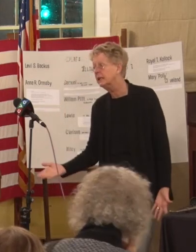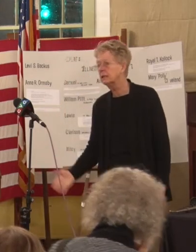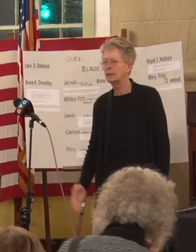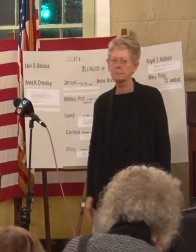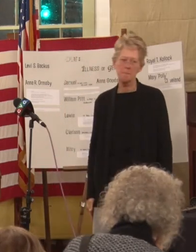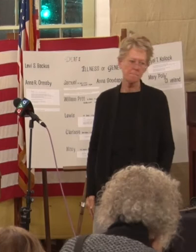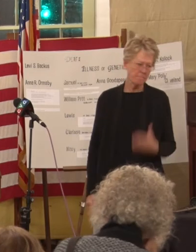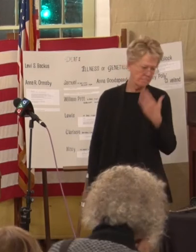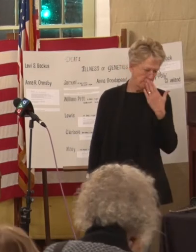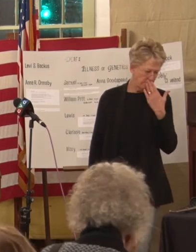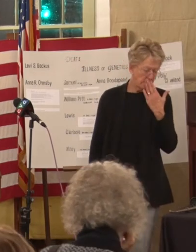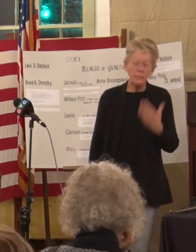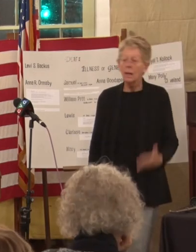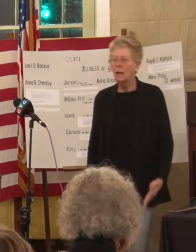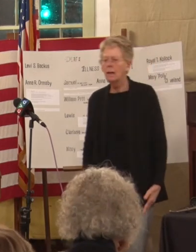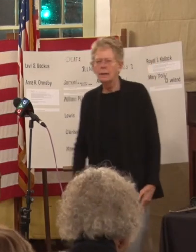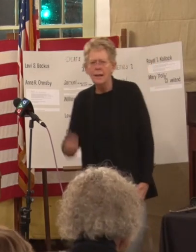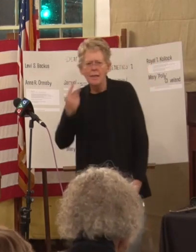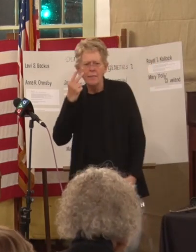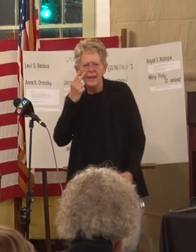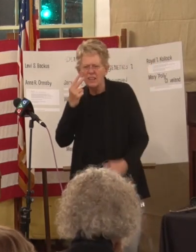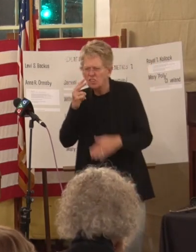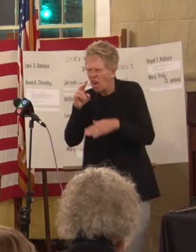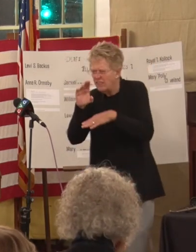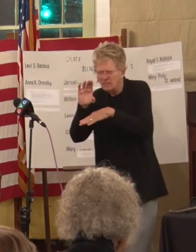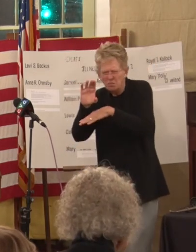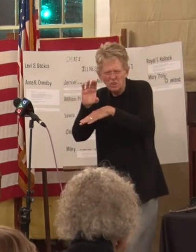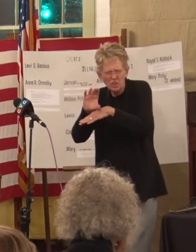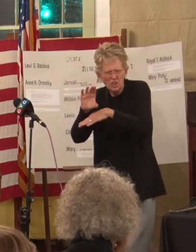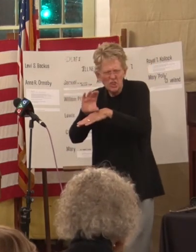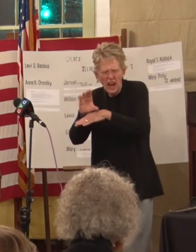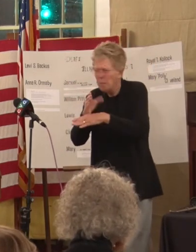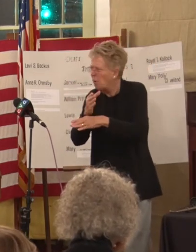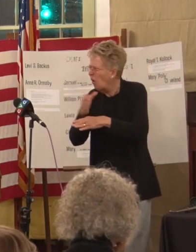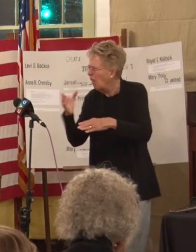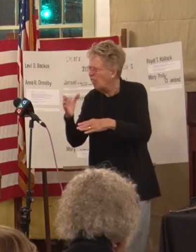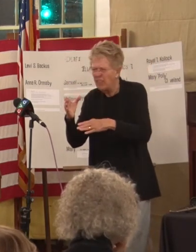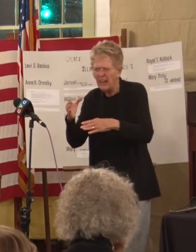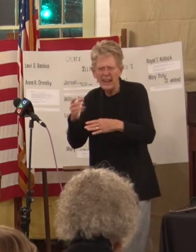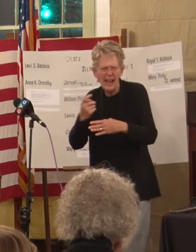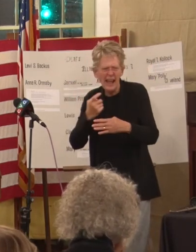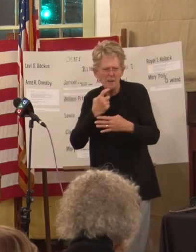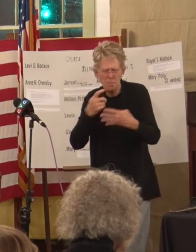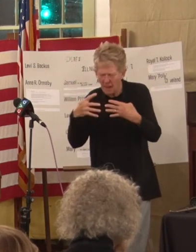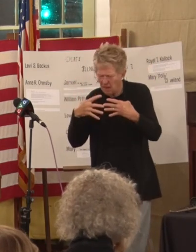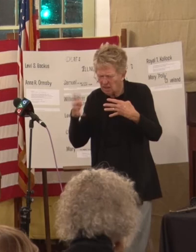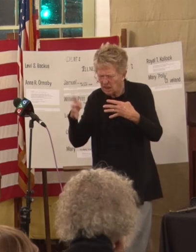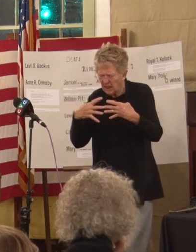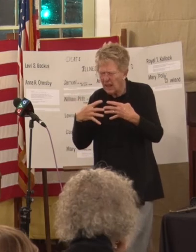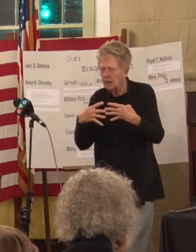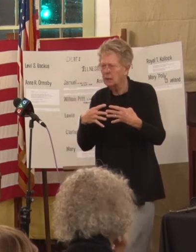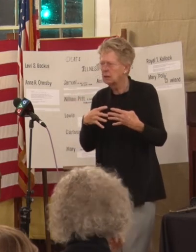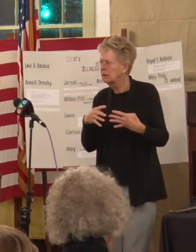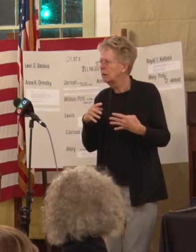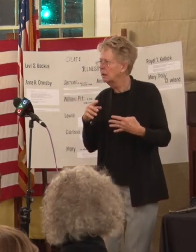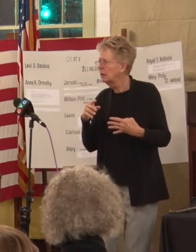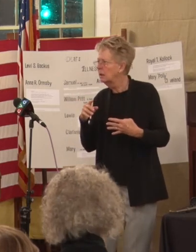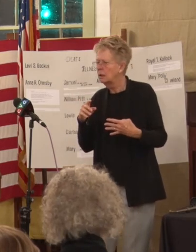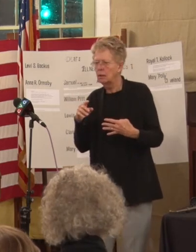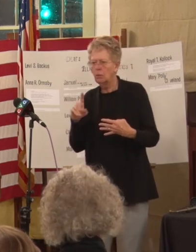saw this little chapel thing that had broad arm gates and I'm like where's the same glass oh that's so